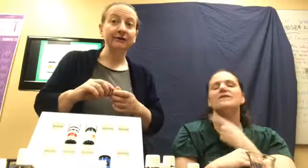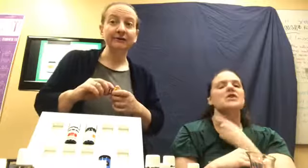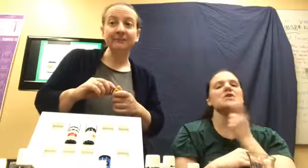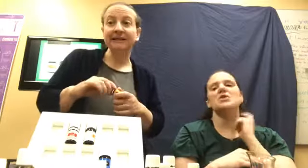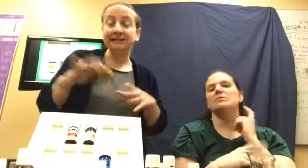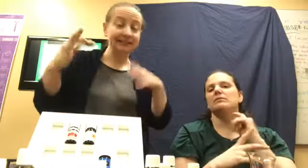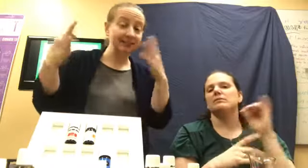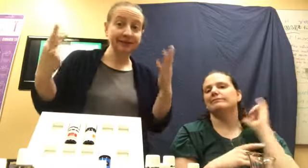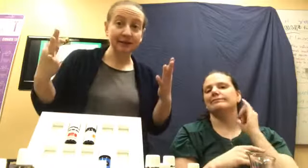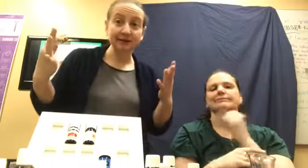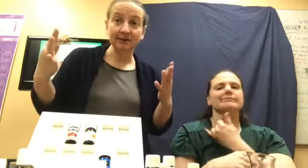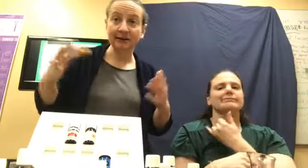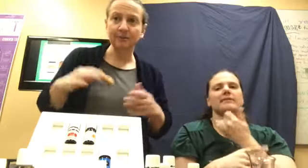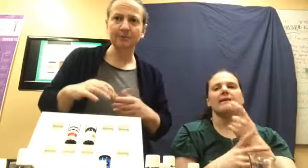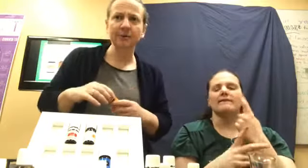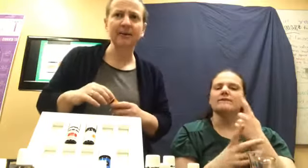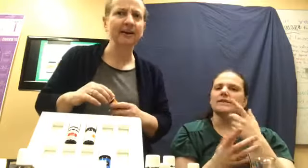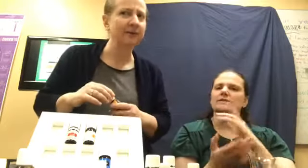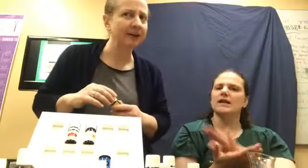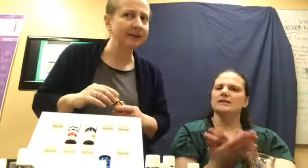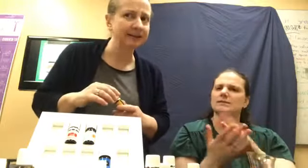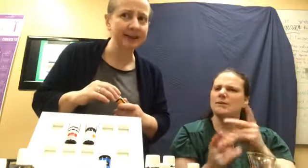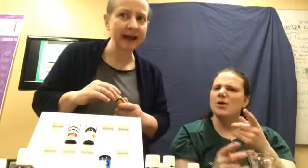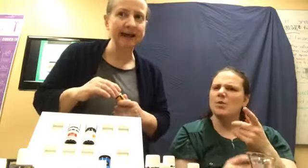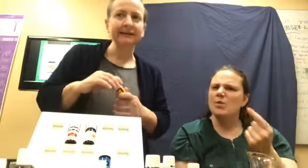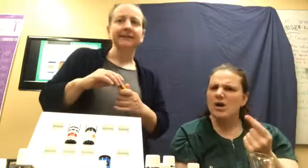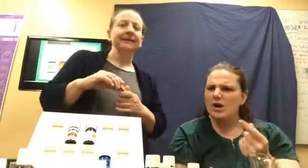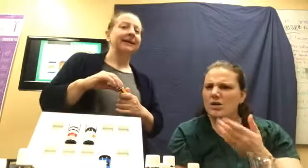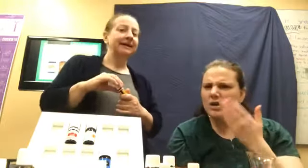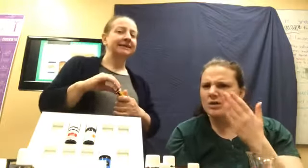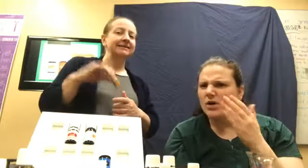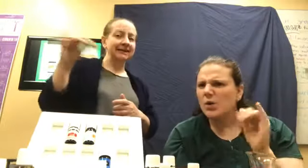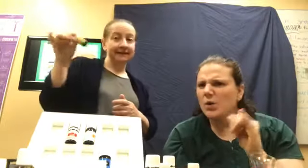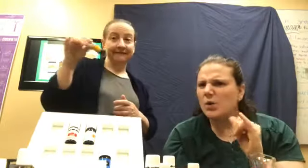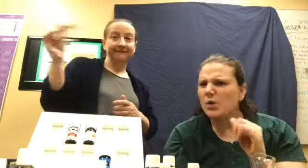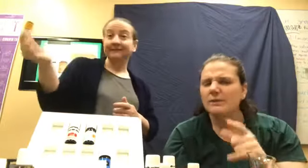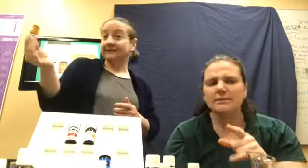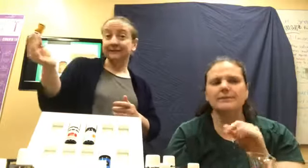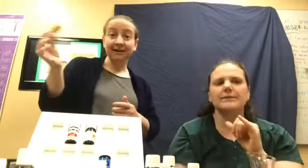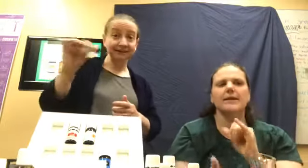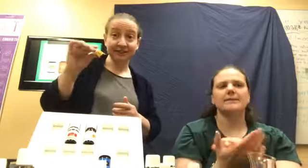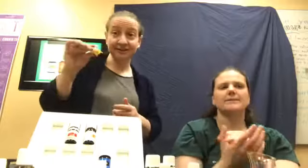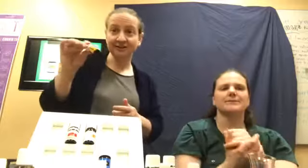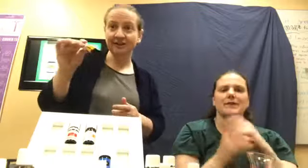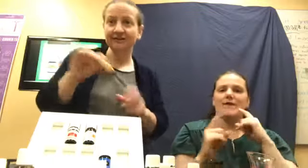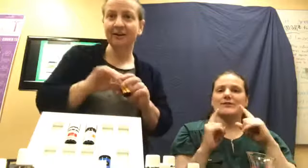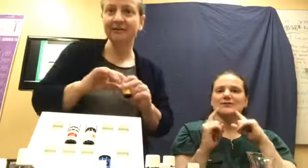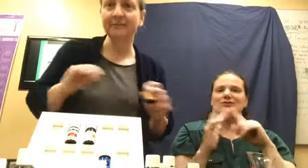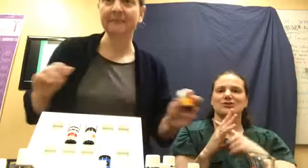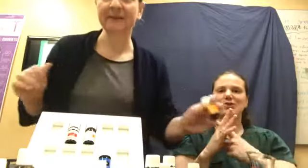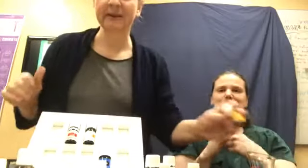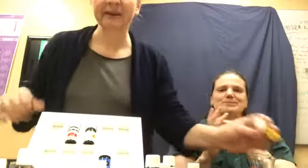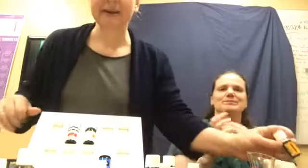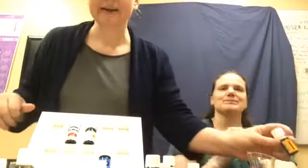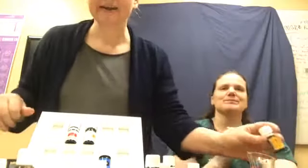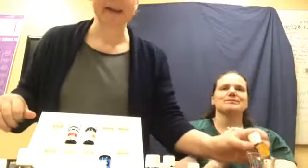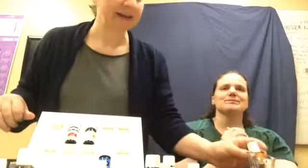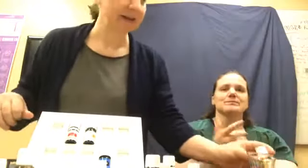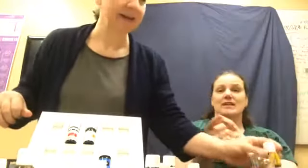because it just smells so nice. People are like, what is that? And, uh, conversation starter. Awesome. I use it on my